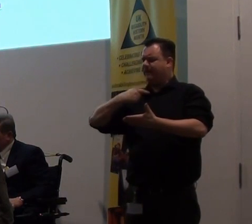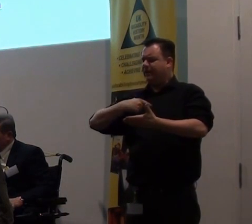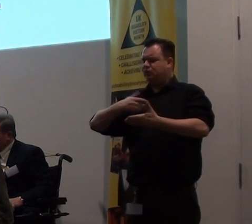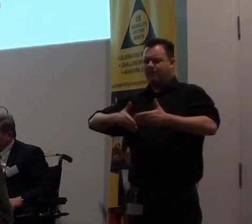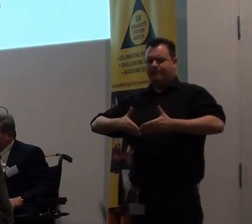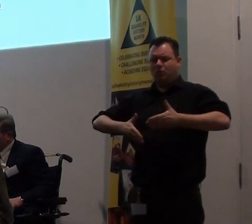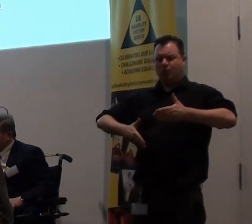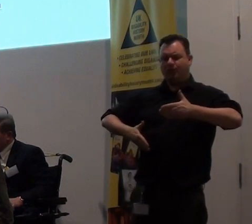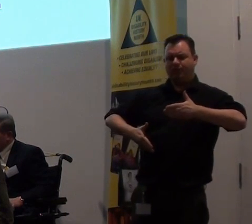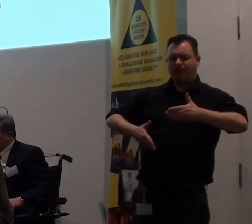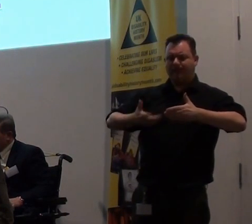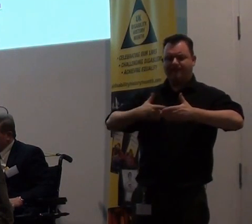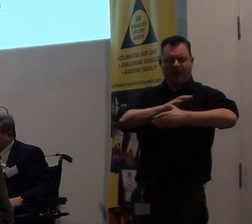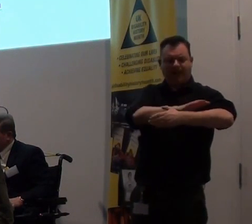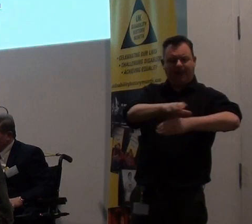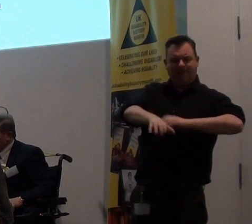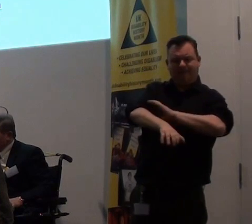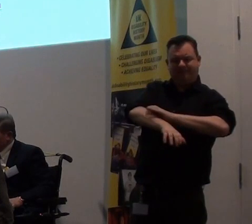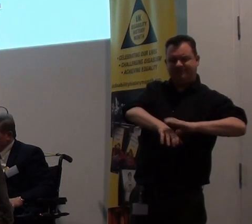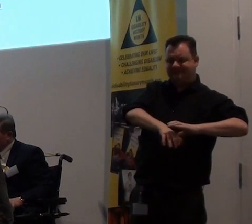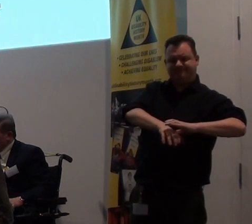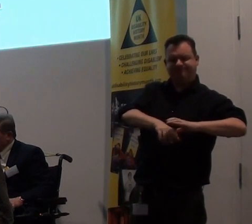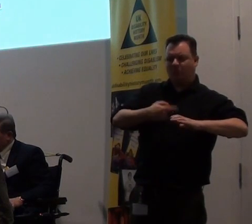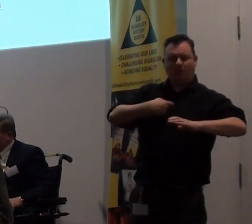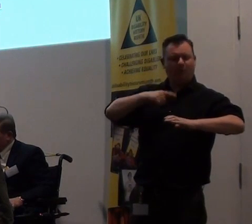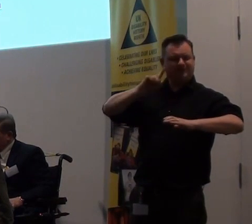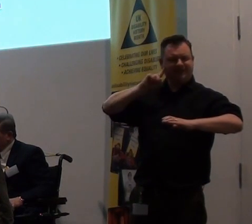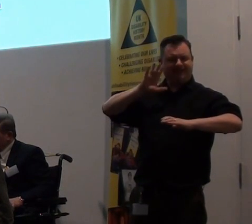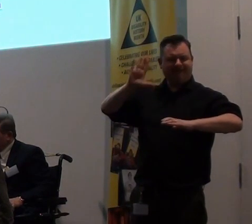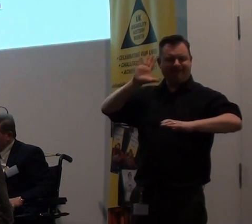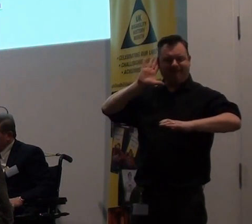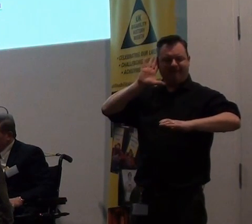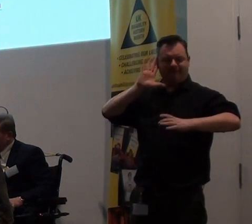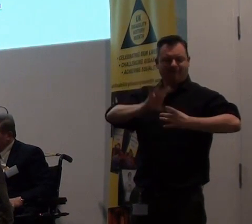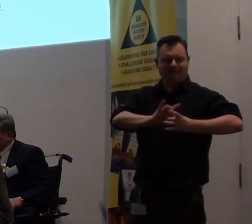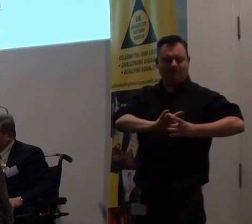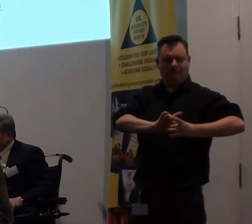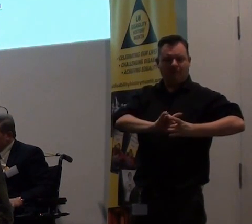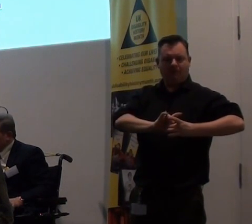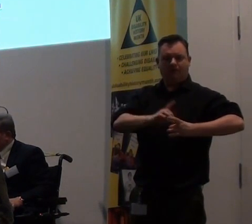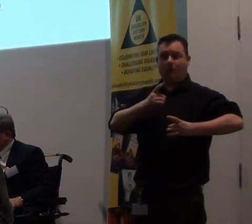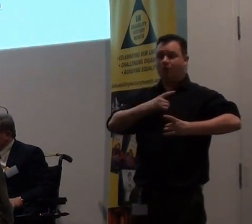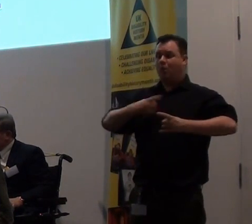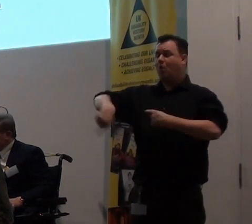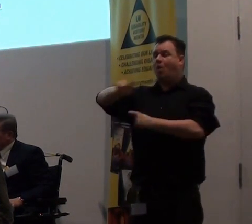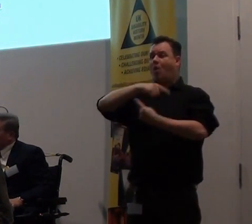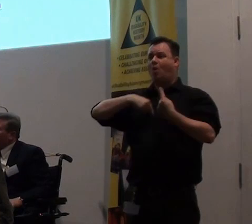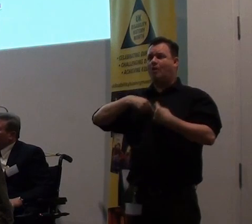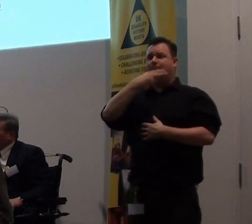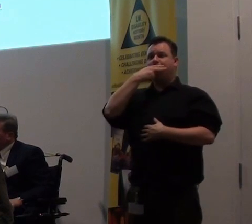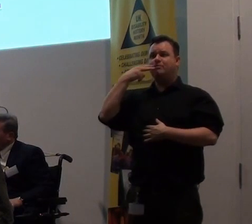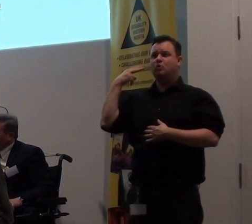my limbs often will not comply. We all can be seen as mute and helpless,